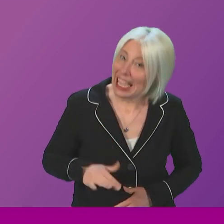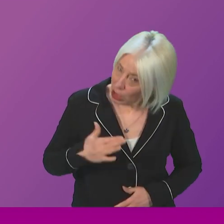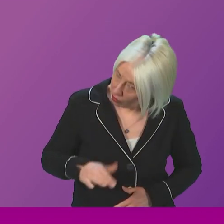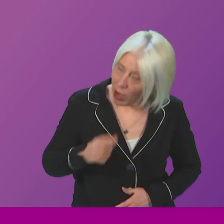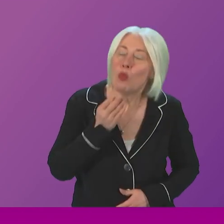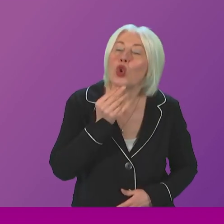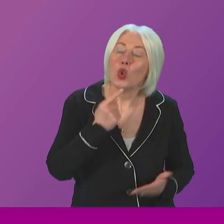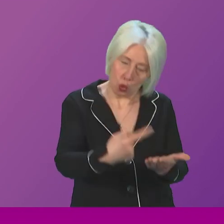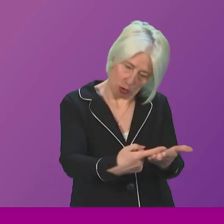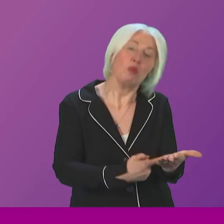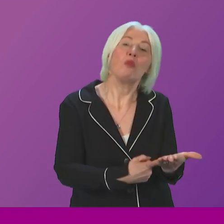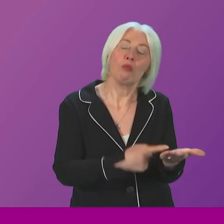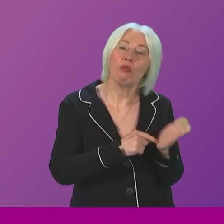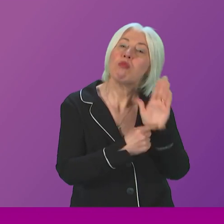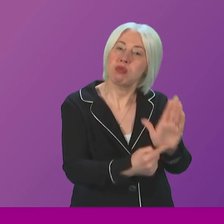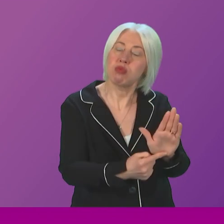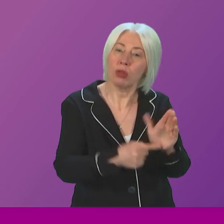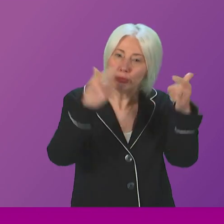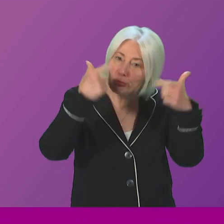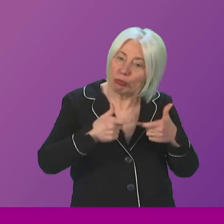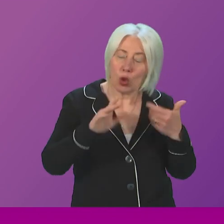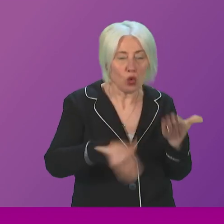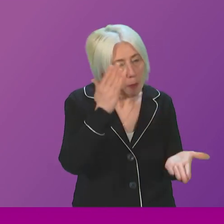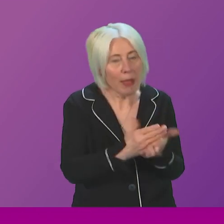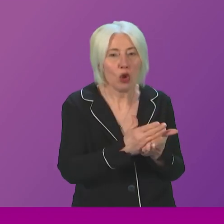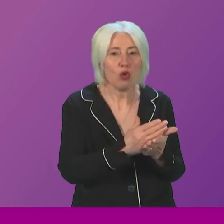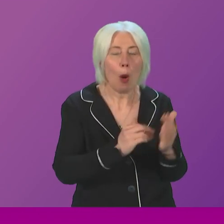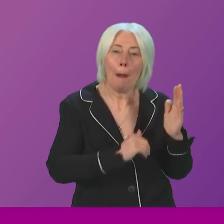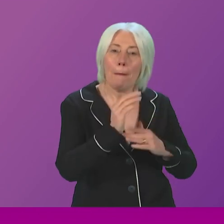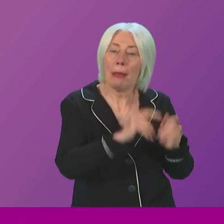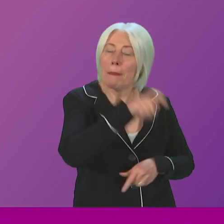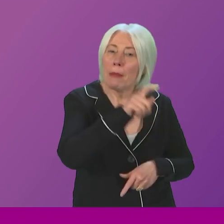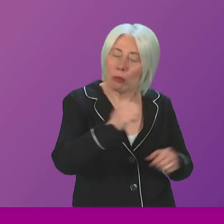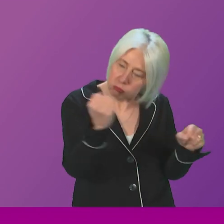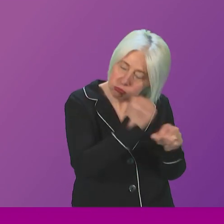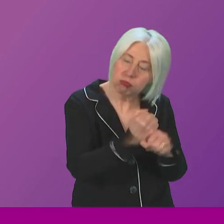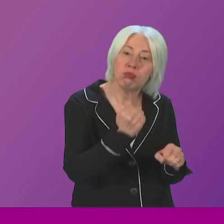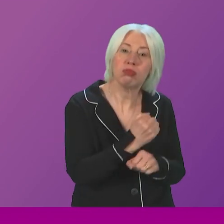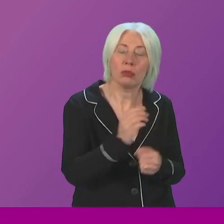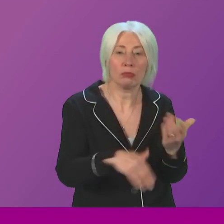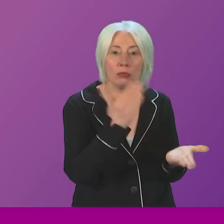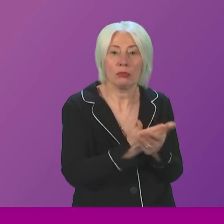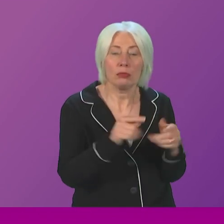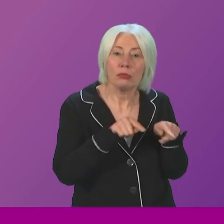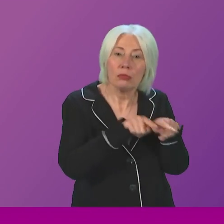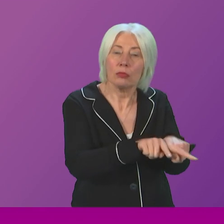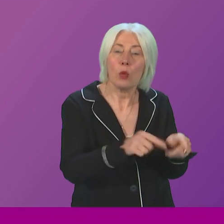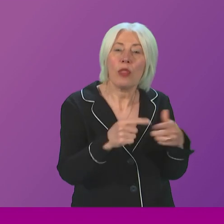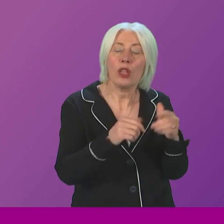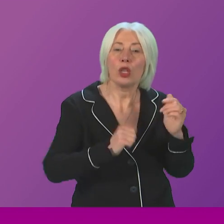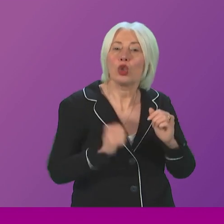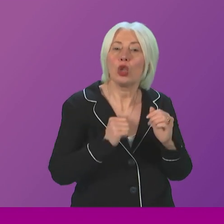legislation too to ensure that developers do the right thing so we can get on with remediating buildings in line with Scottish building standards.